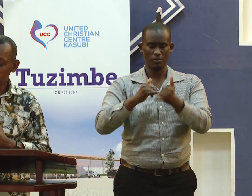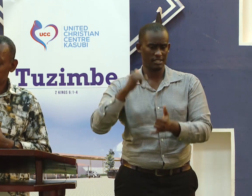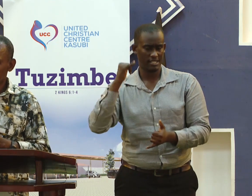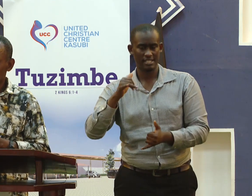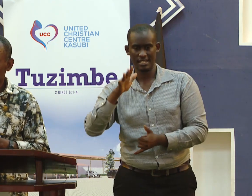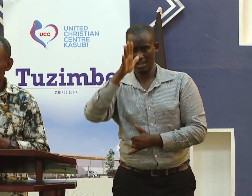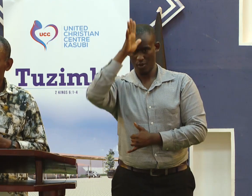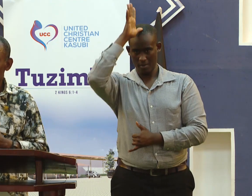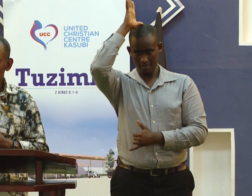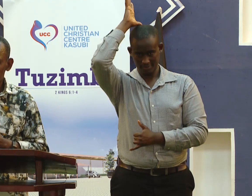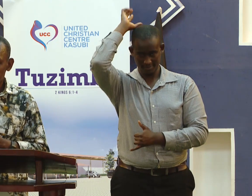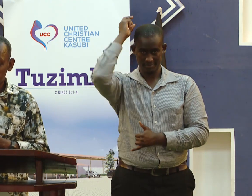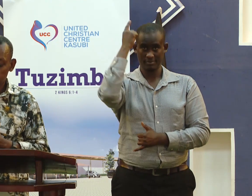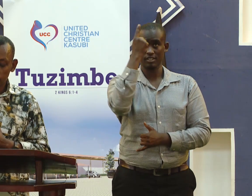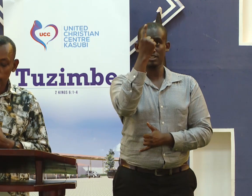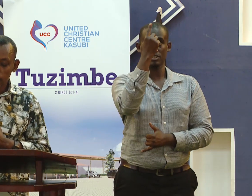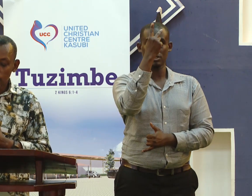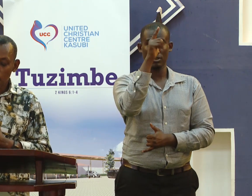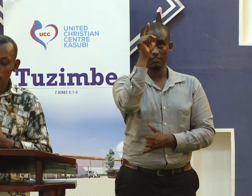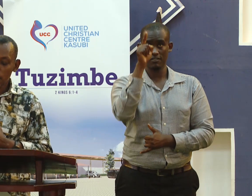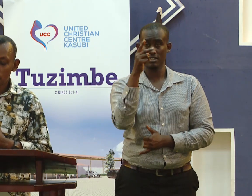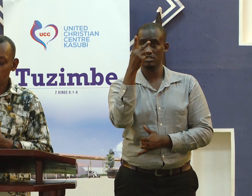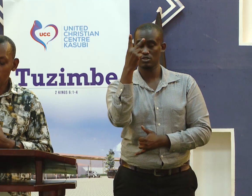We ended in Romans 12, verse 2.